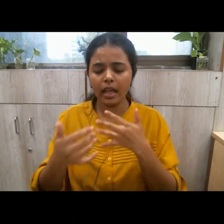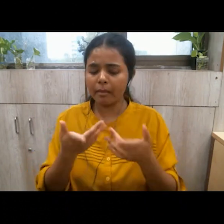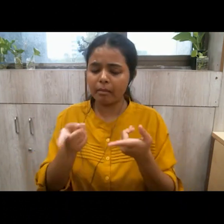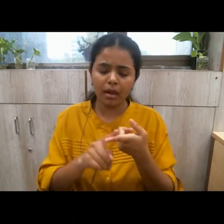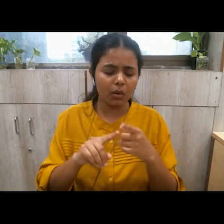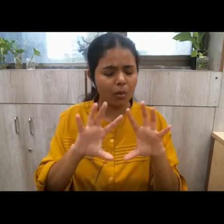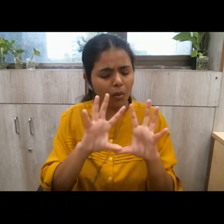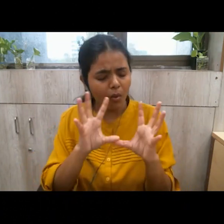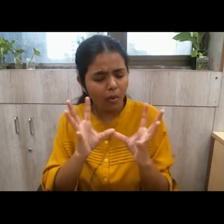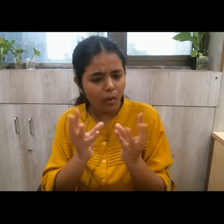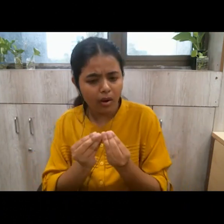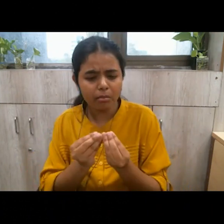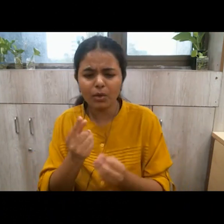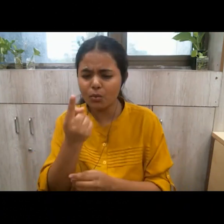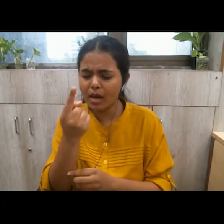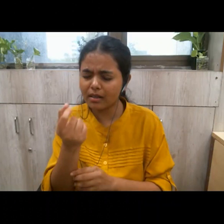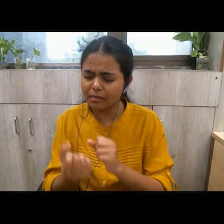just because of a single factor